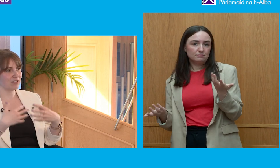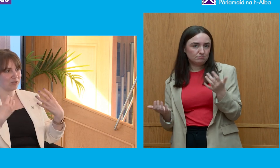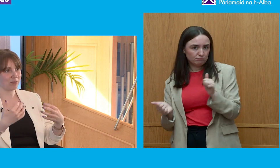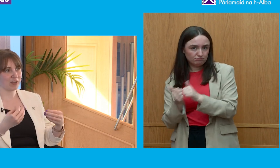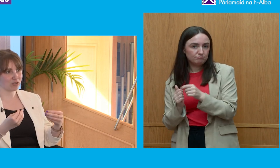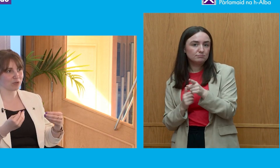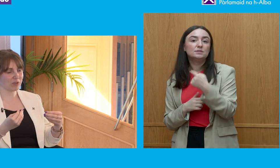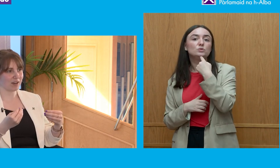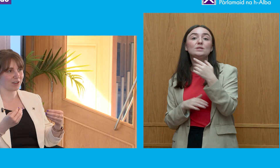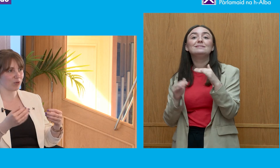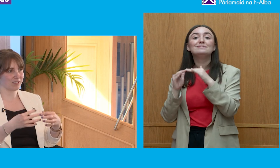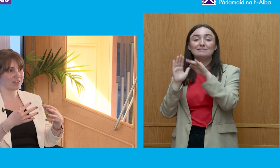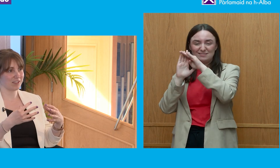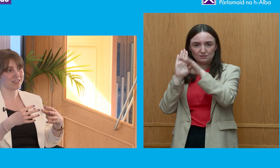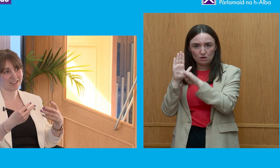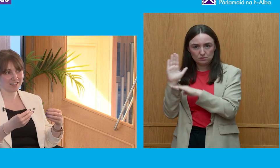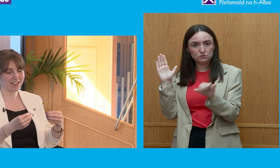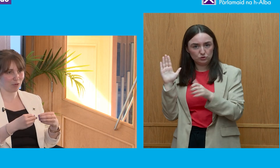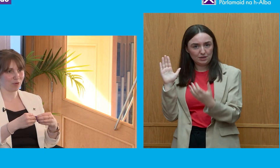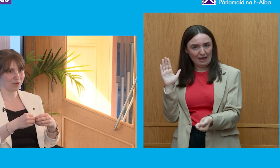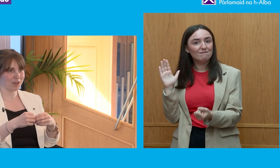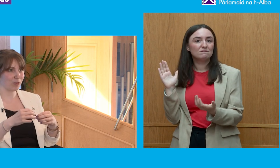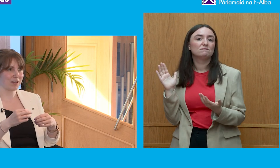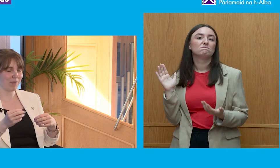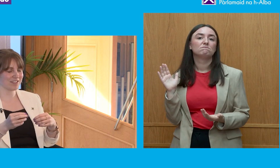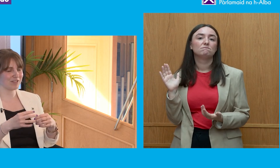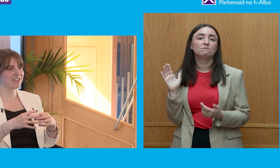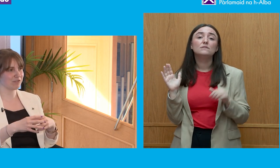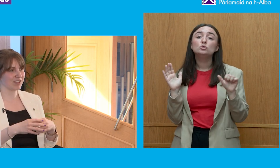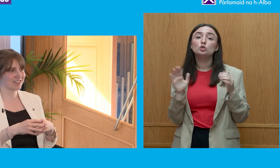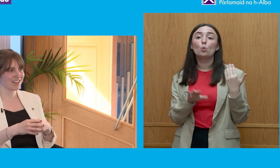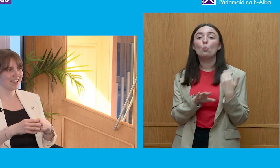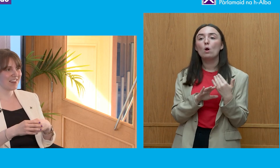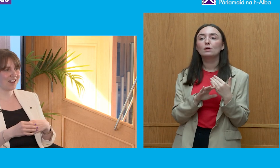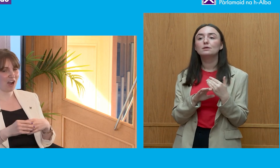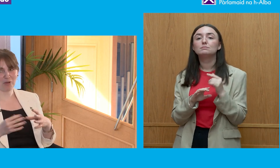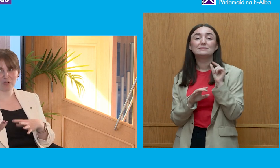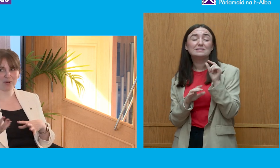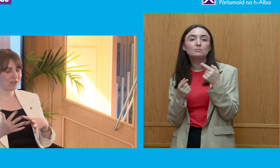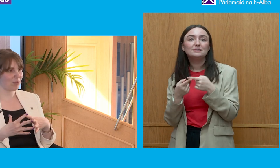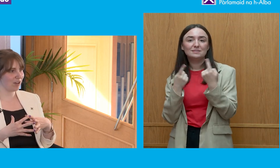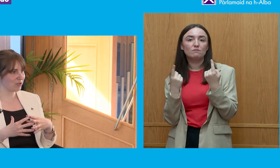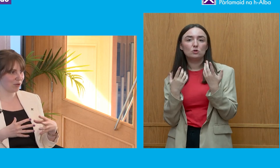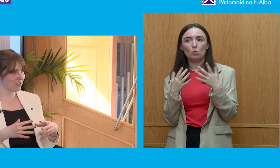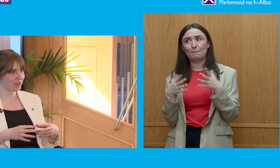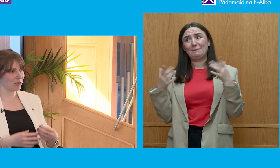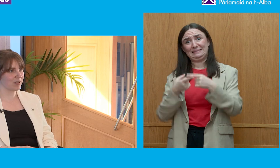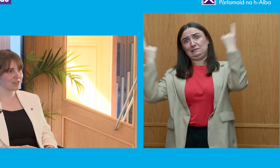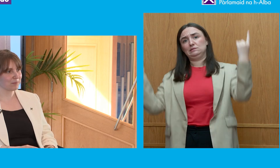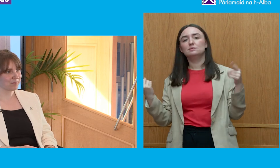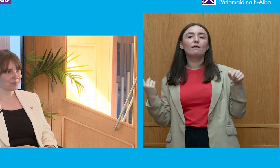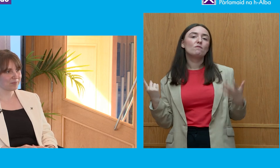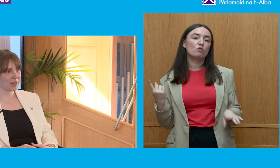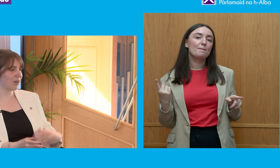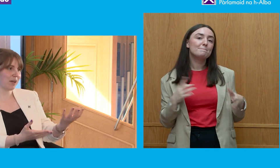with it we need to make sure that it works slightly or quite massively different than how parliament works at the